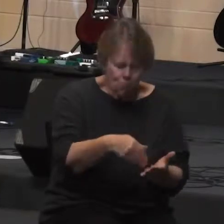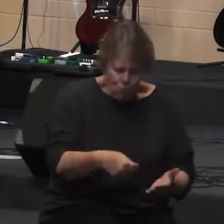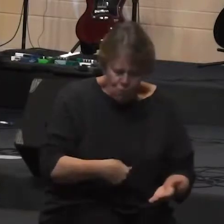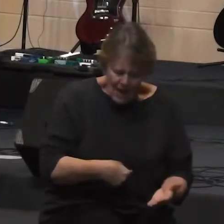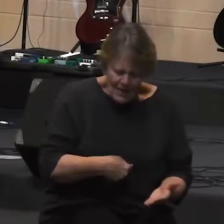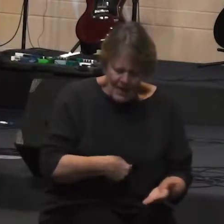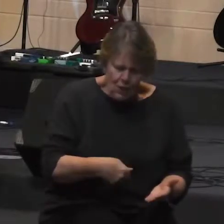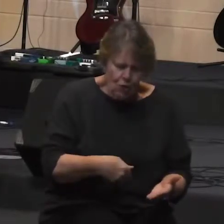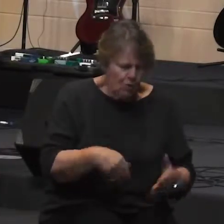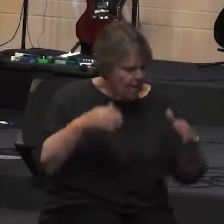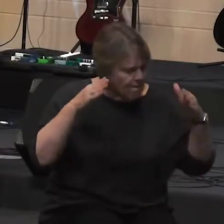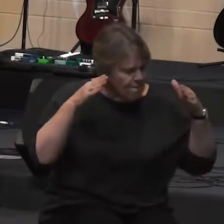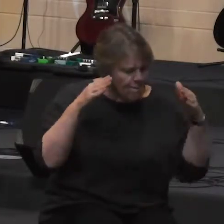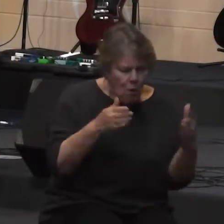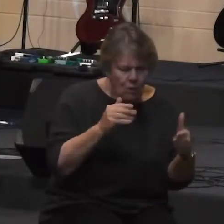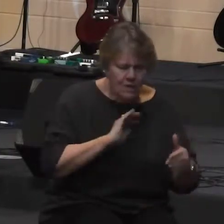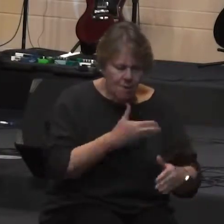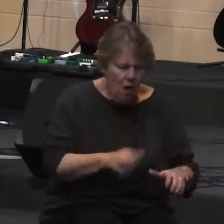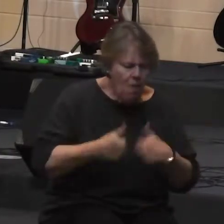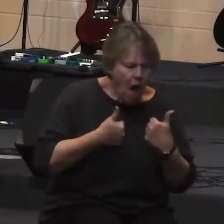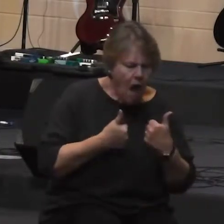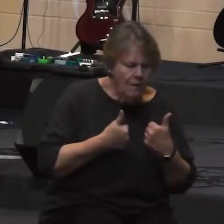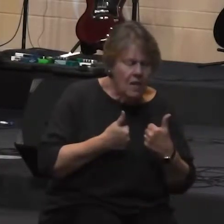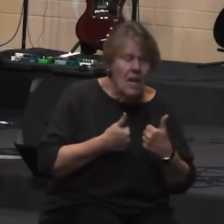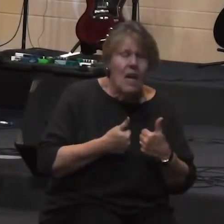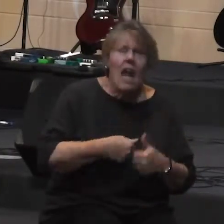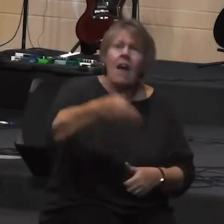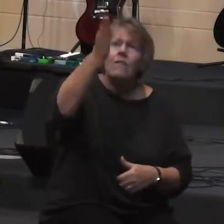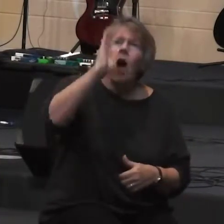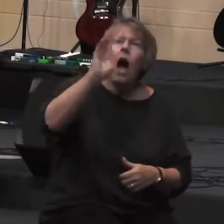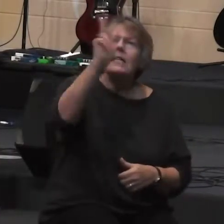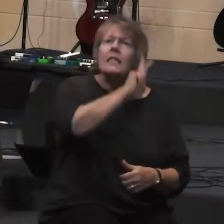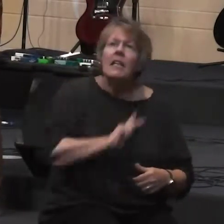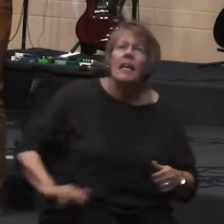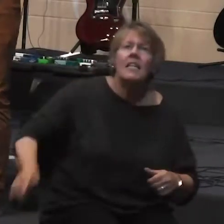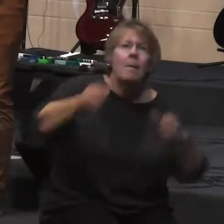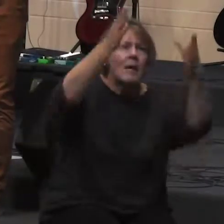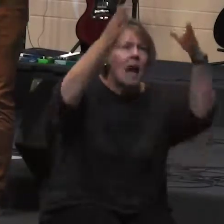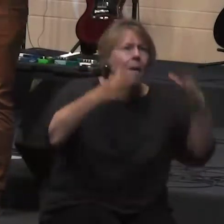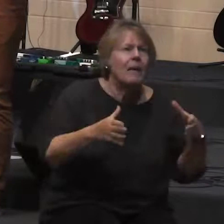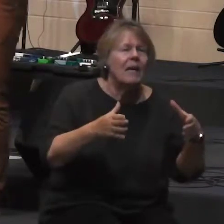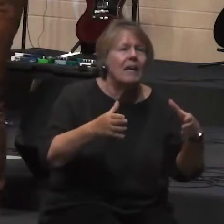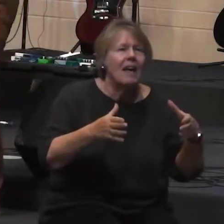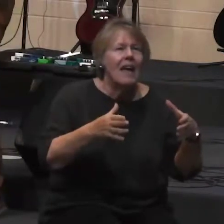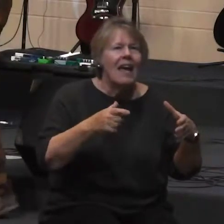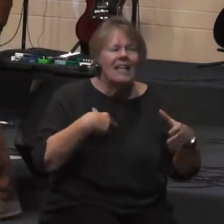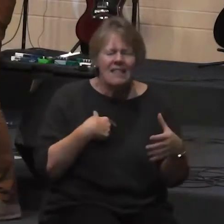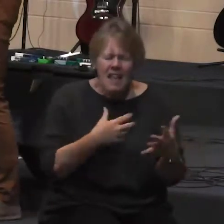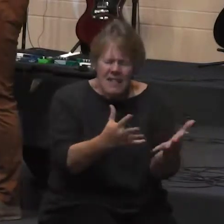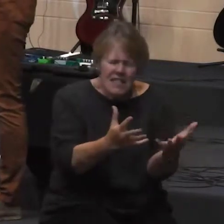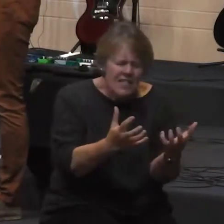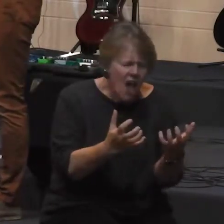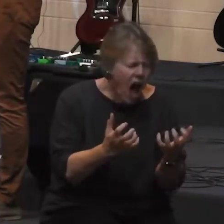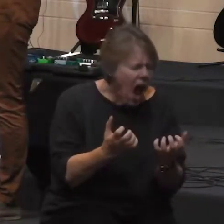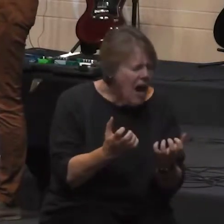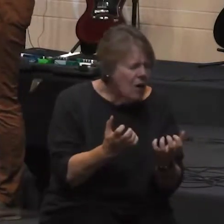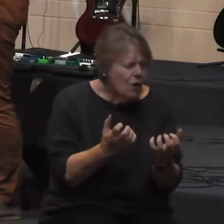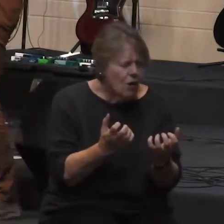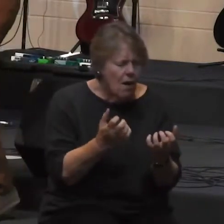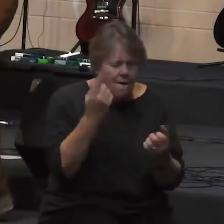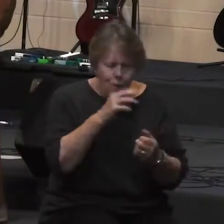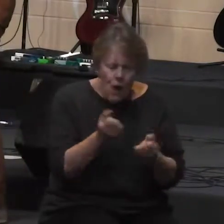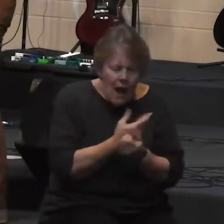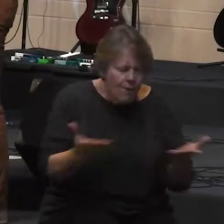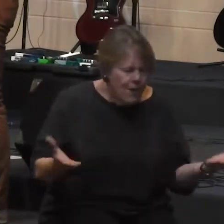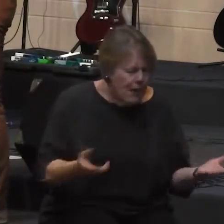of our lives if the coming of God's kingdom is the definitive the driving desire for all that we see and all we know